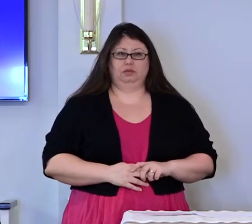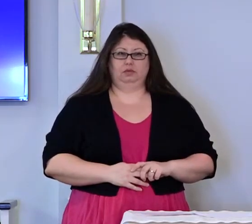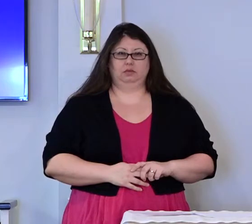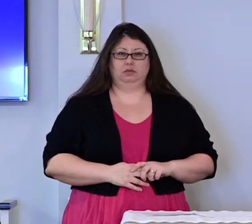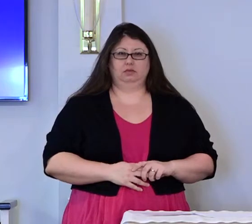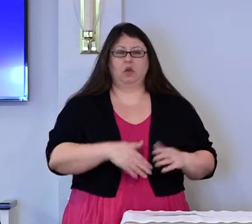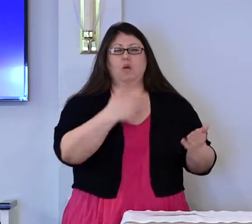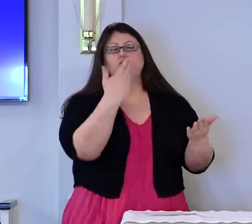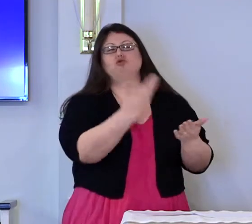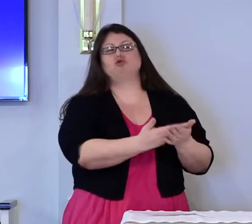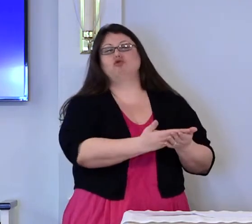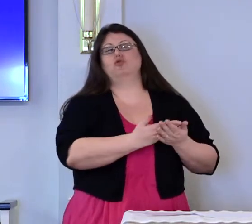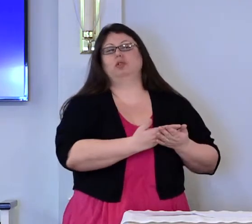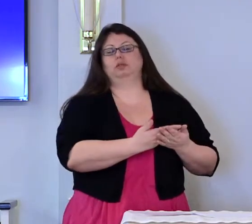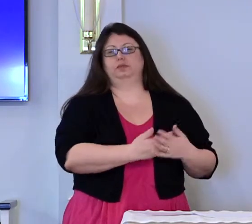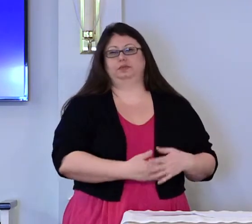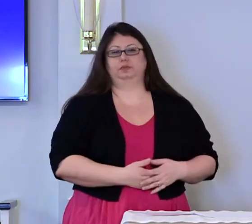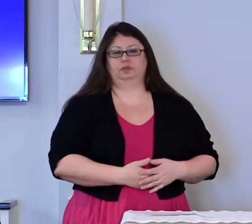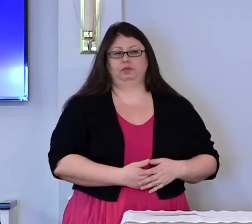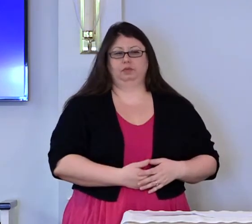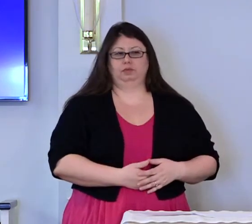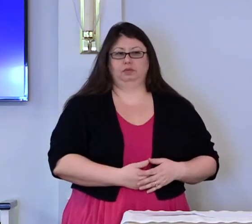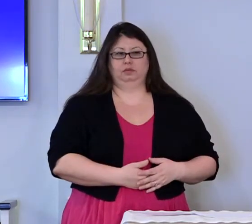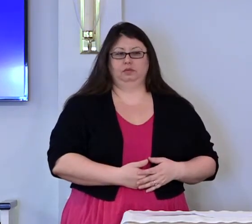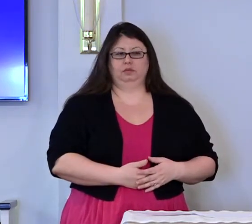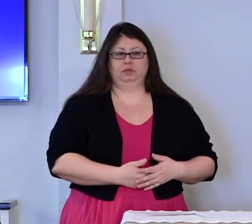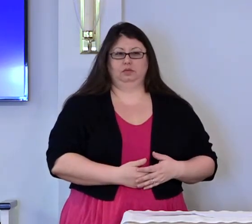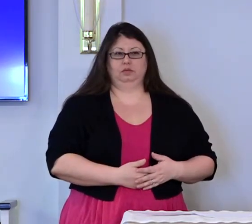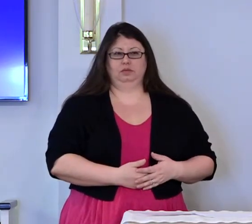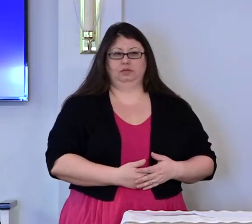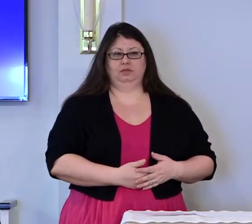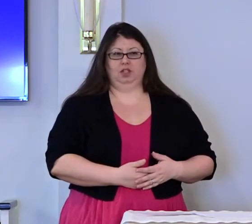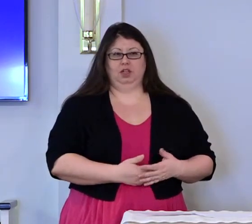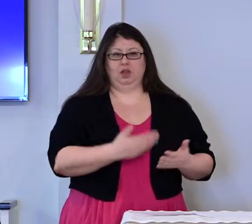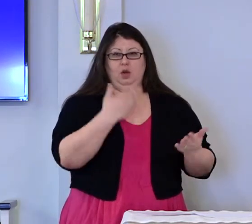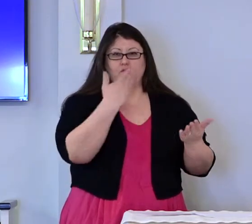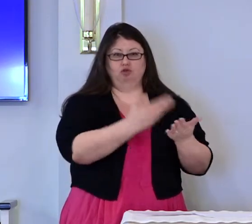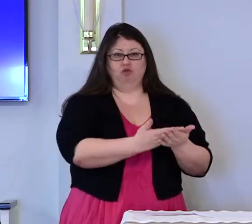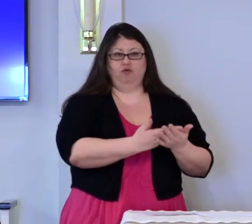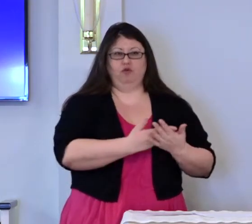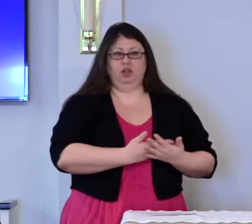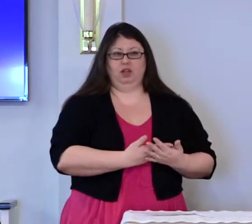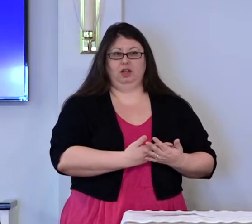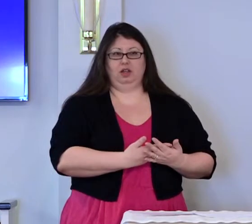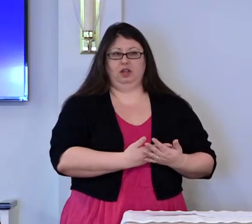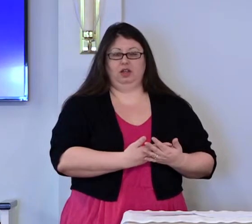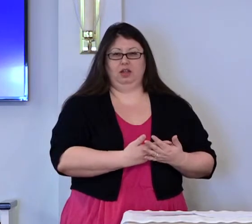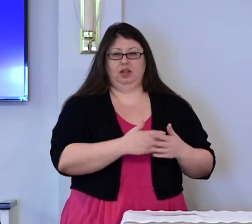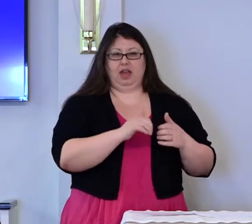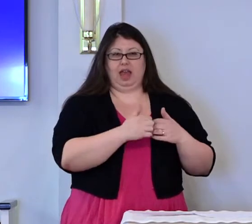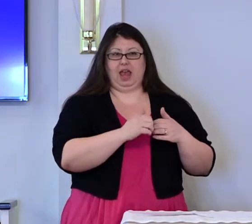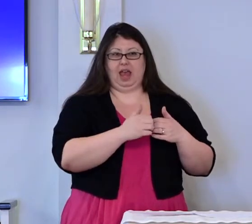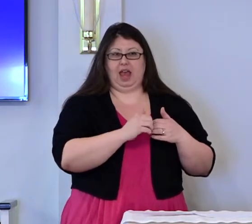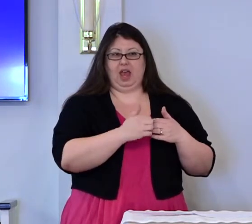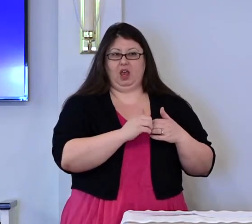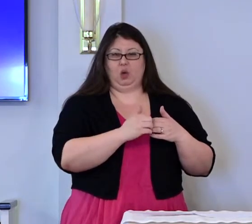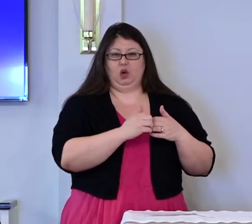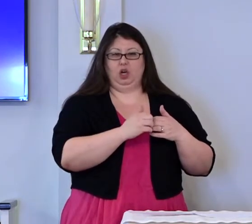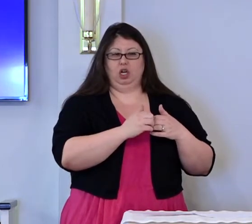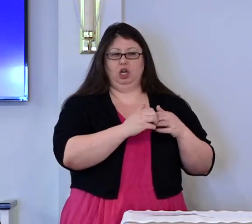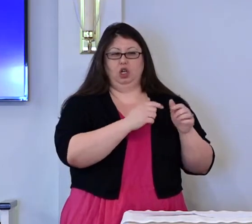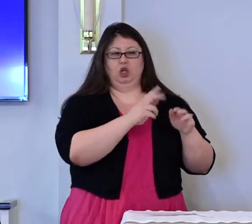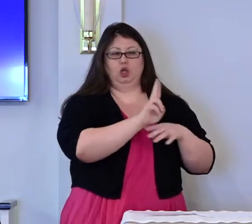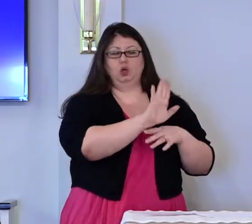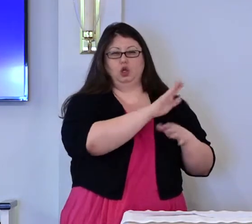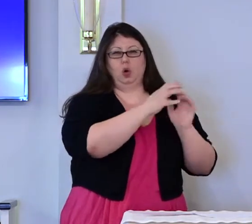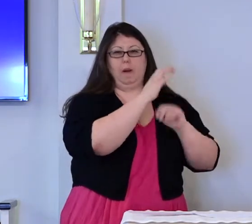prove it to me. And prove it to me by using your power